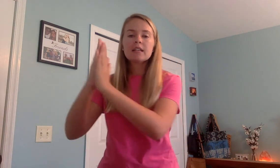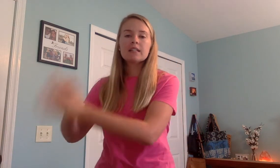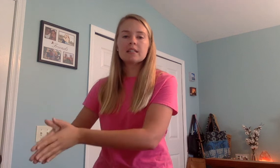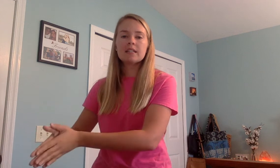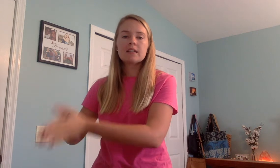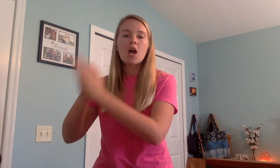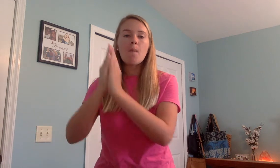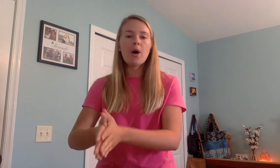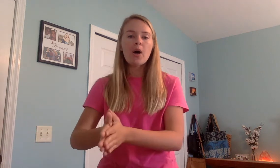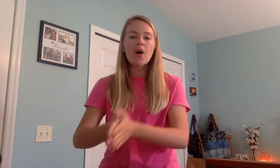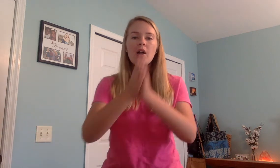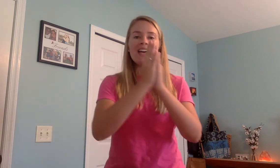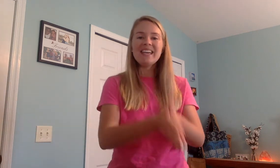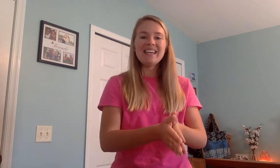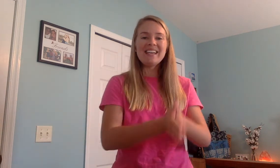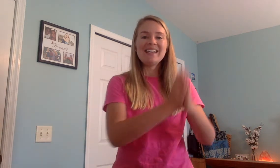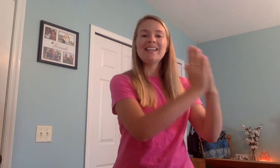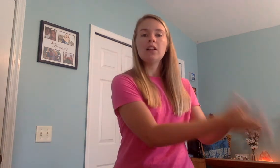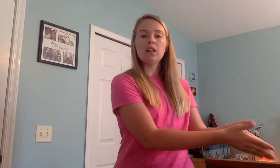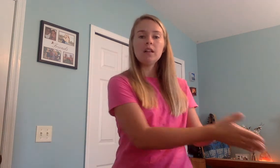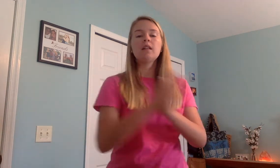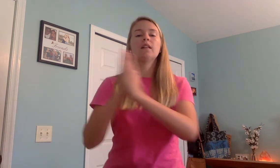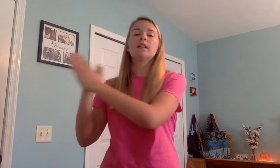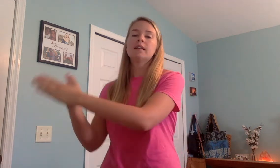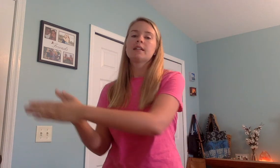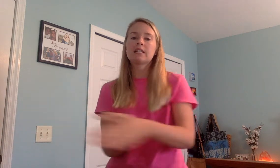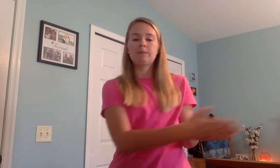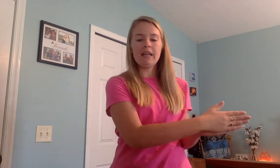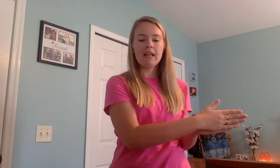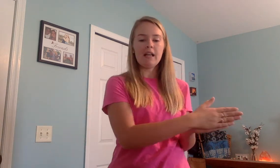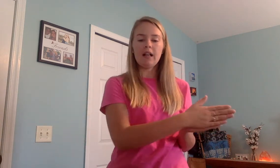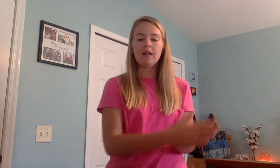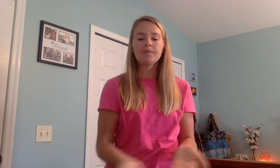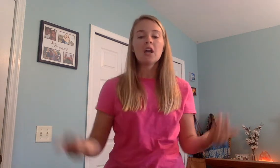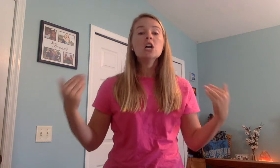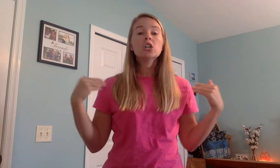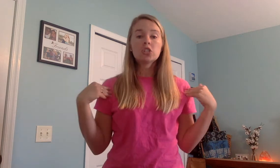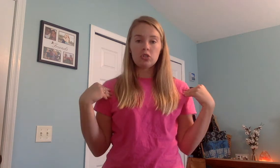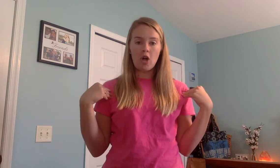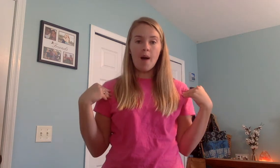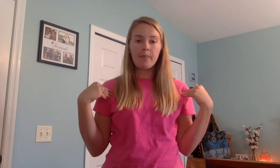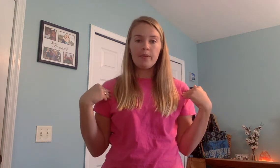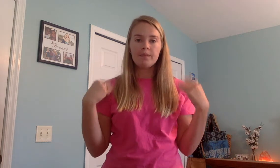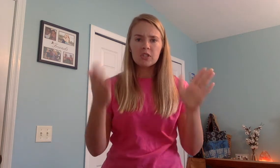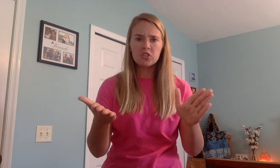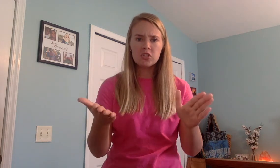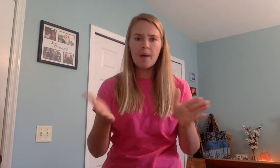S-P-I-L.-P-I-L. Spill. Stop. Stop.